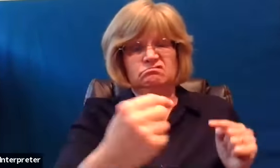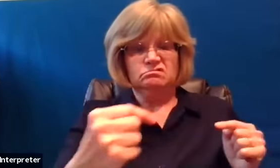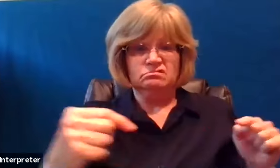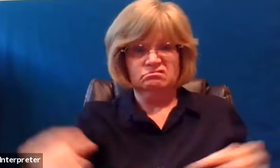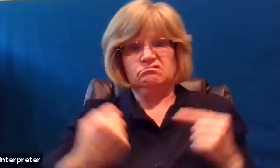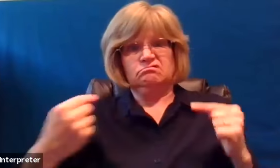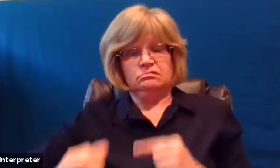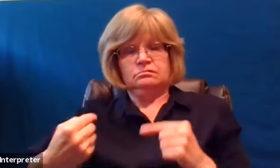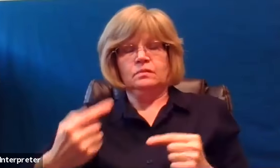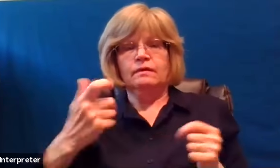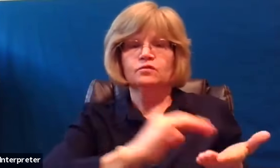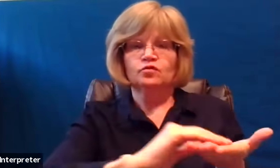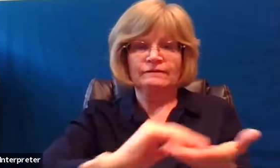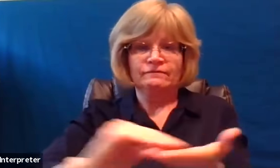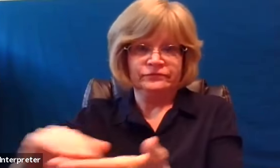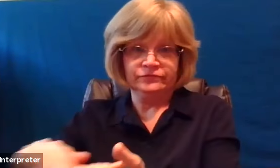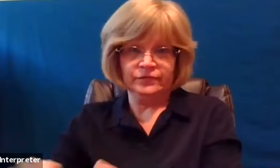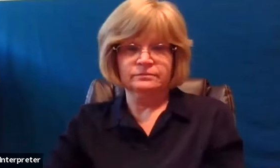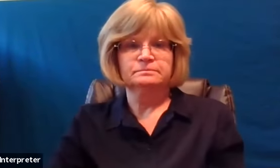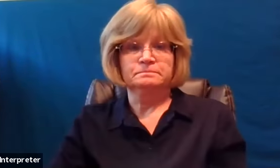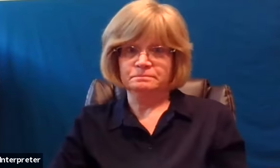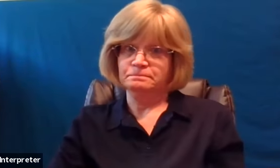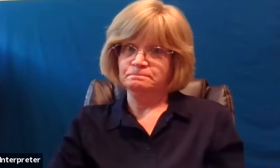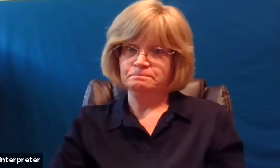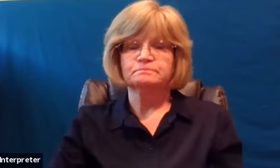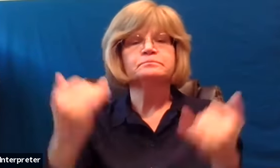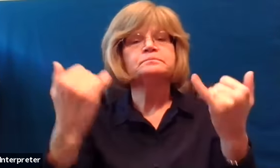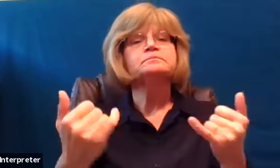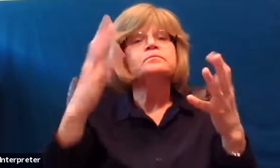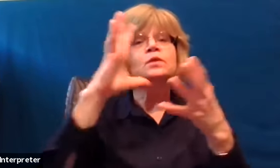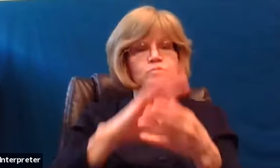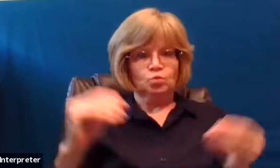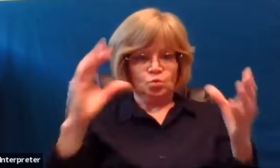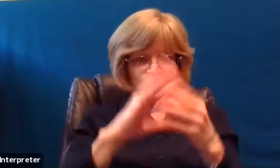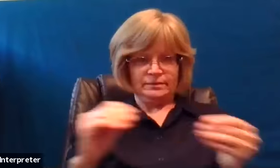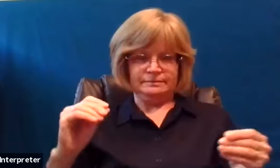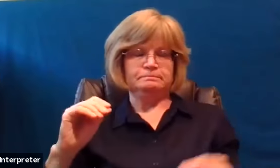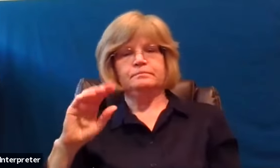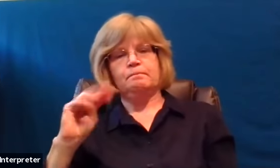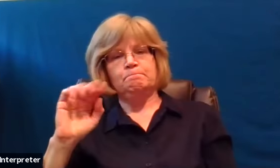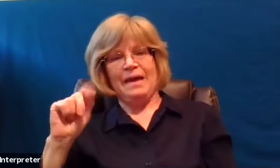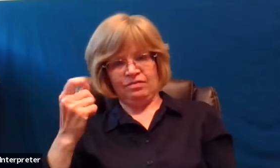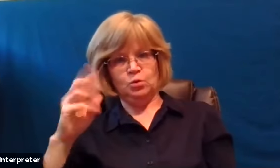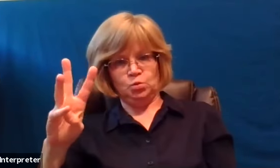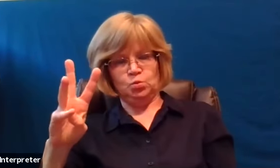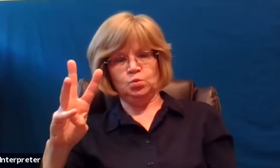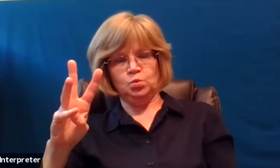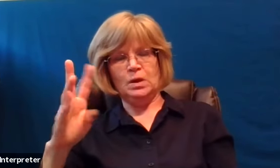so let's get into this parable the entire chapter of matthew 18 and i would encourage you to read it it's not that